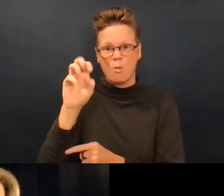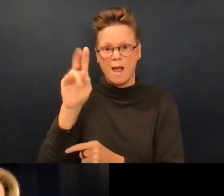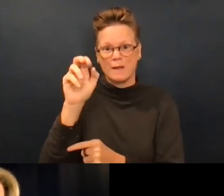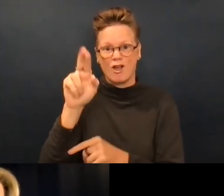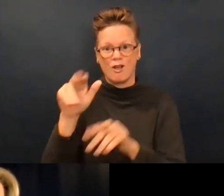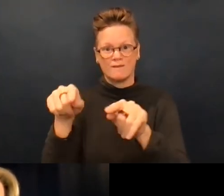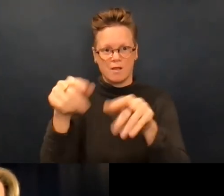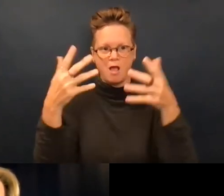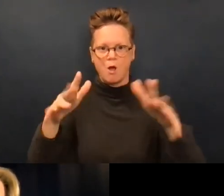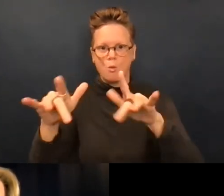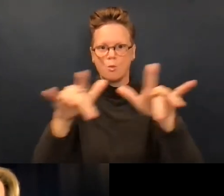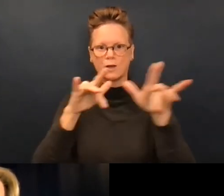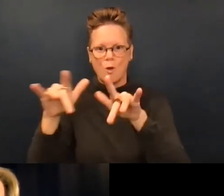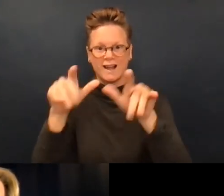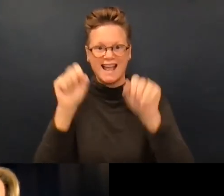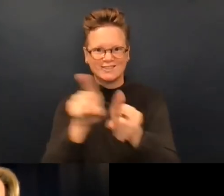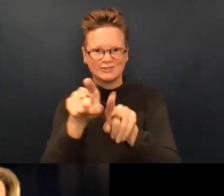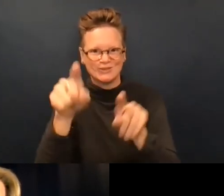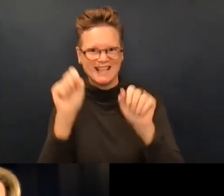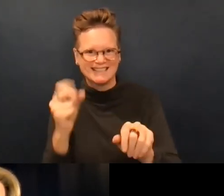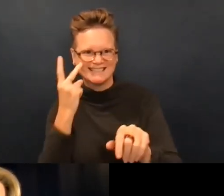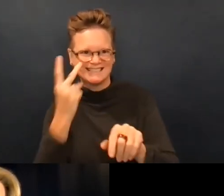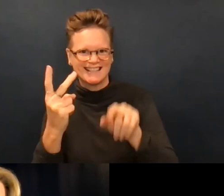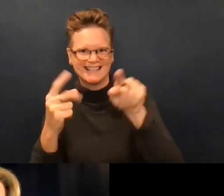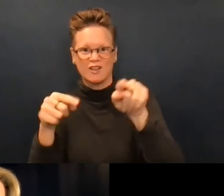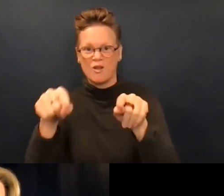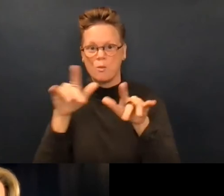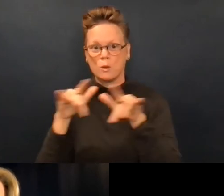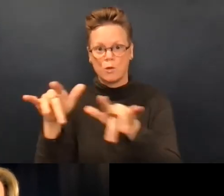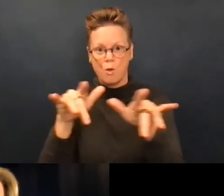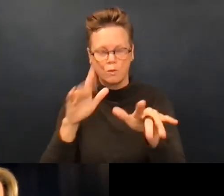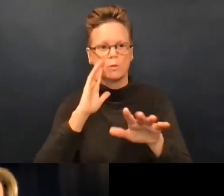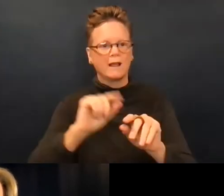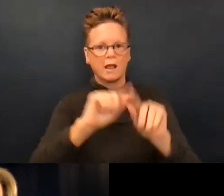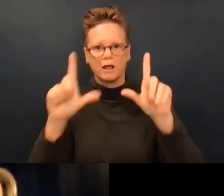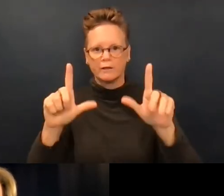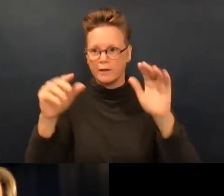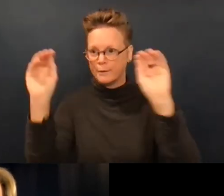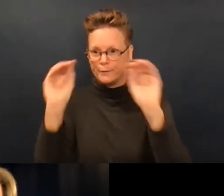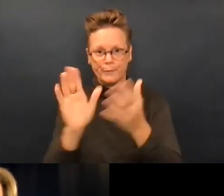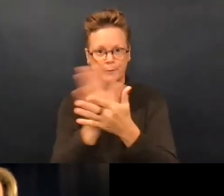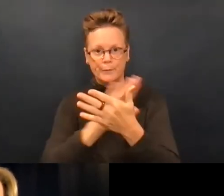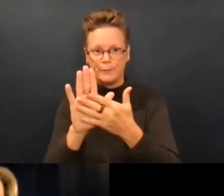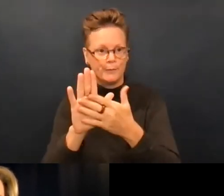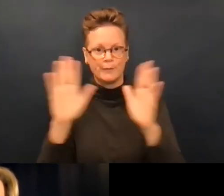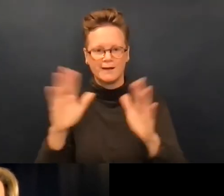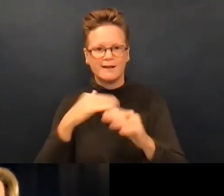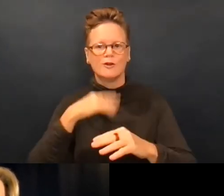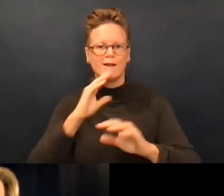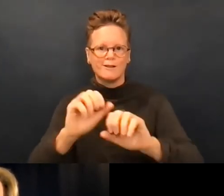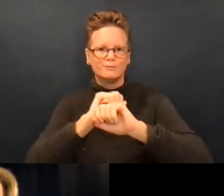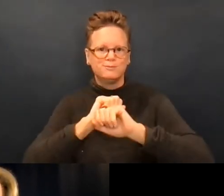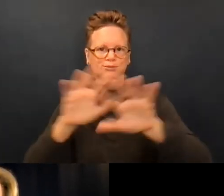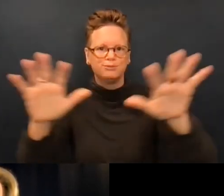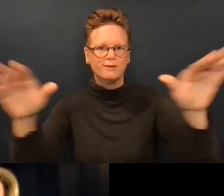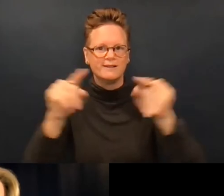those questions. So this webinar is being recorded. So you're also able to see the recording. And